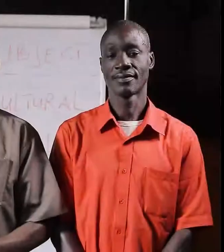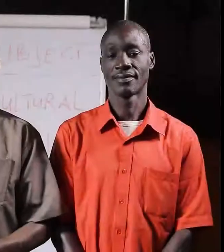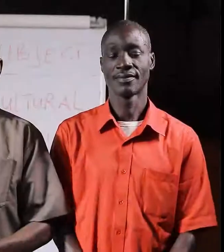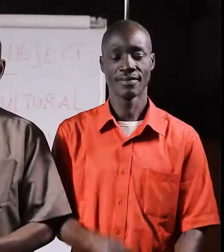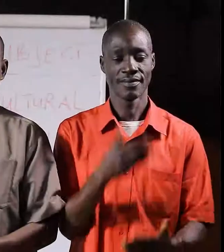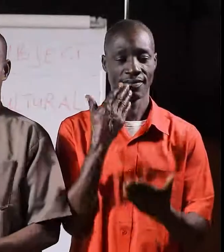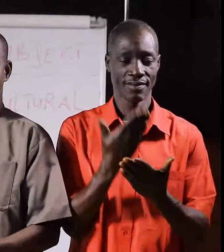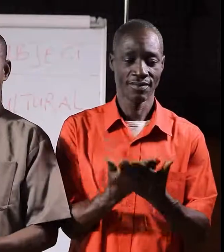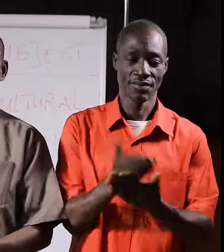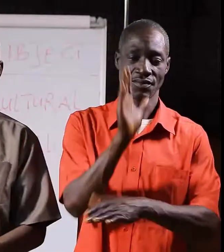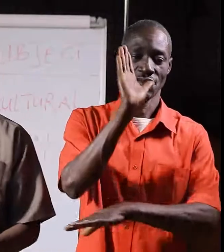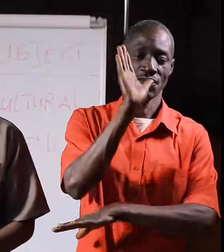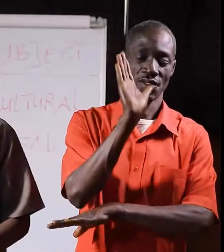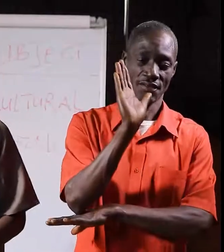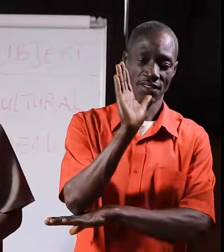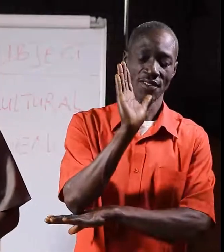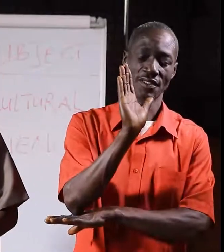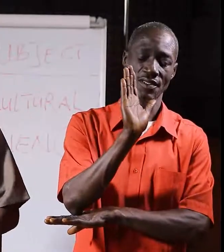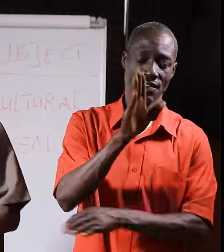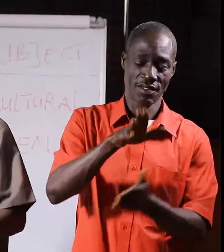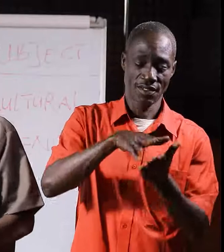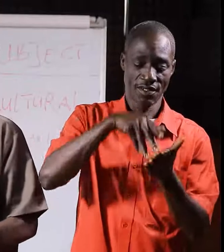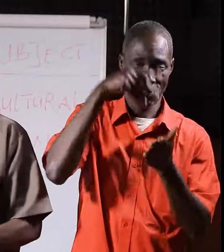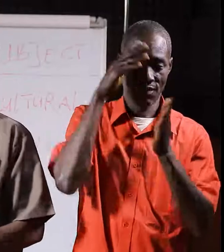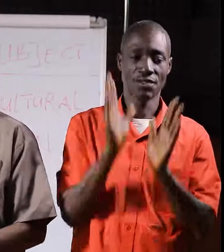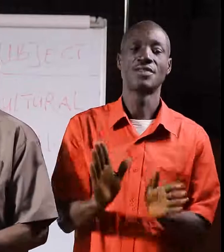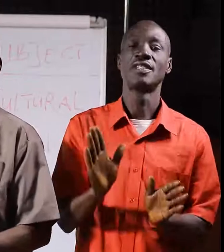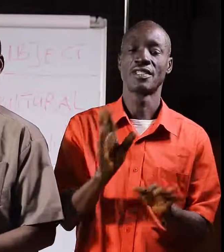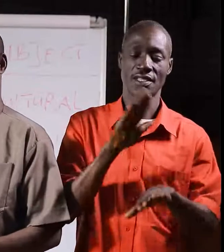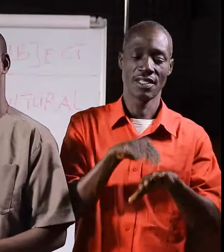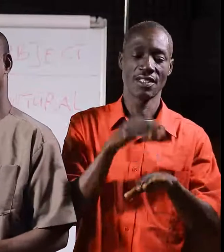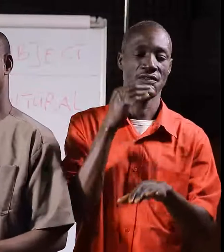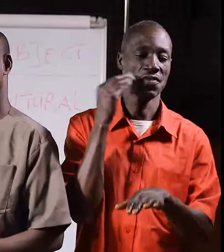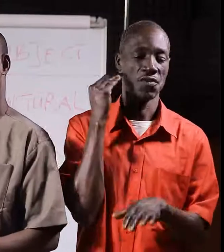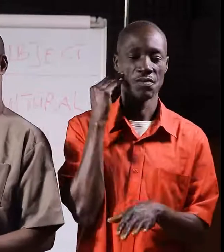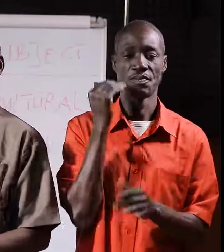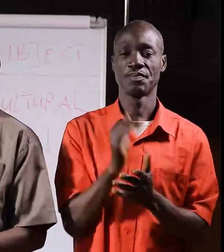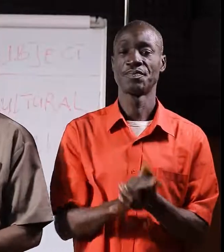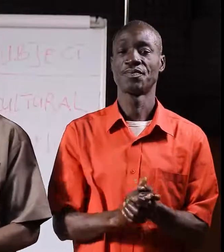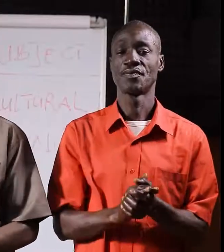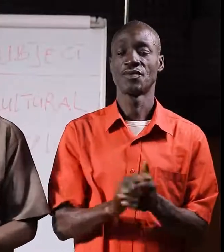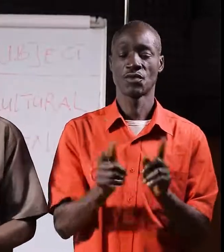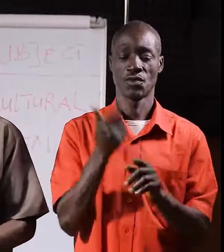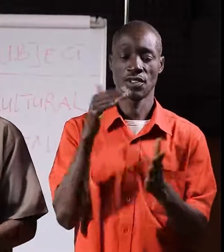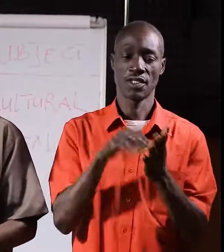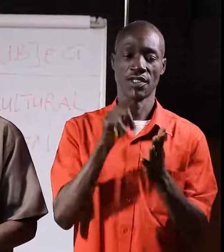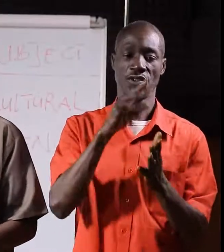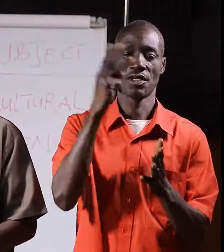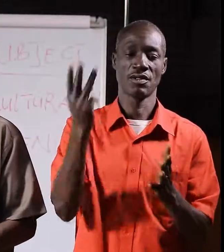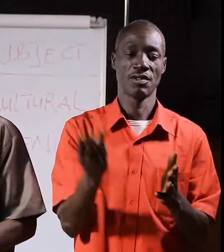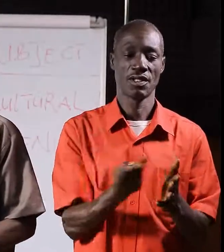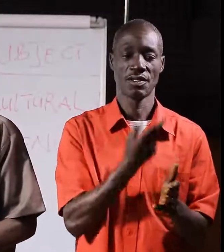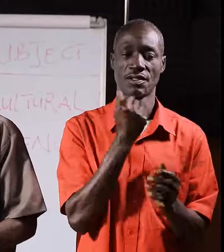Good day, learners and listeners at home. Once again, you are welcome